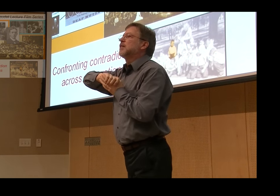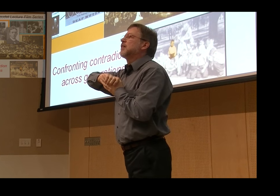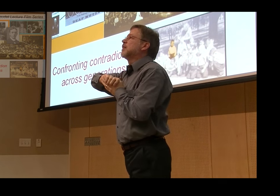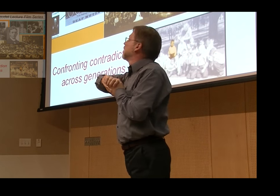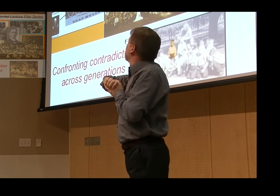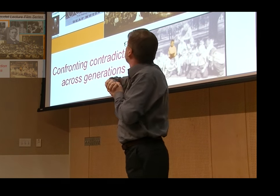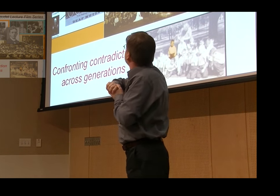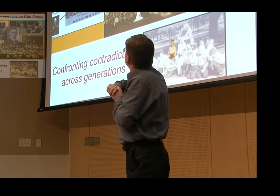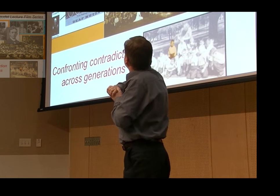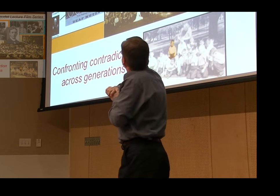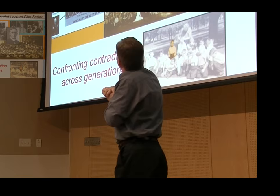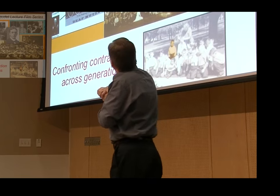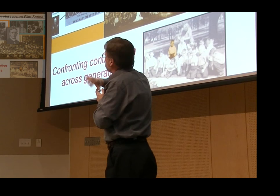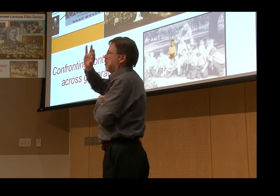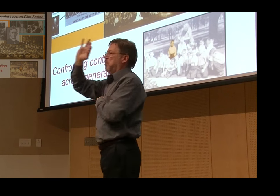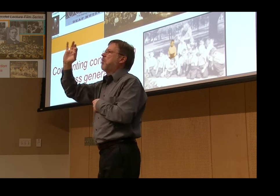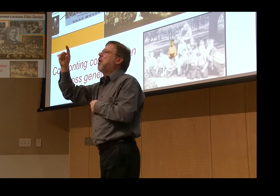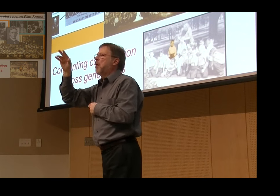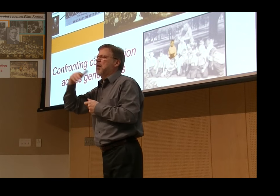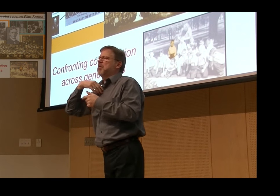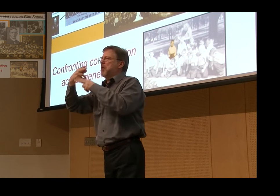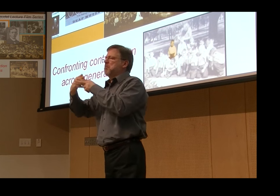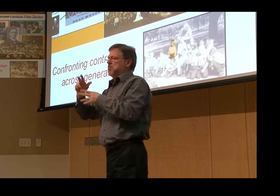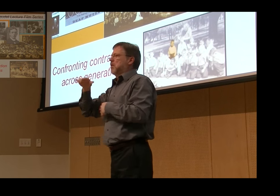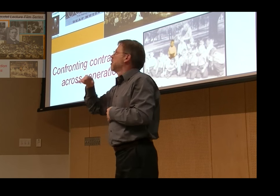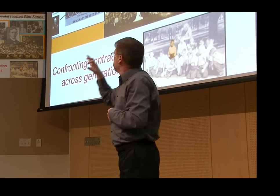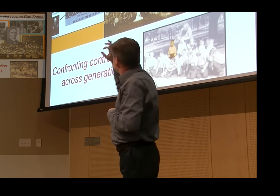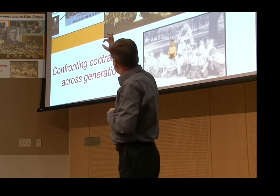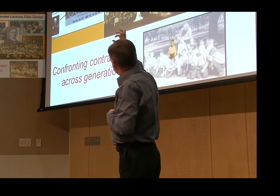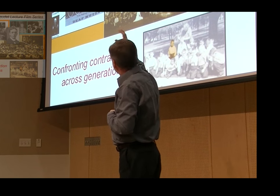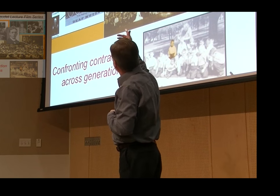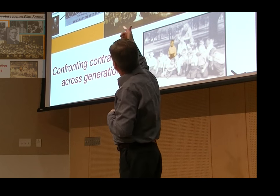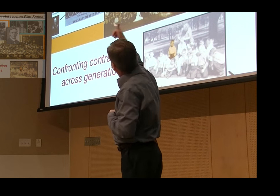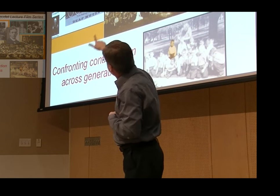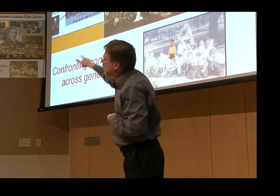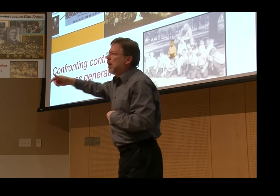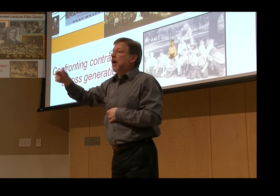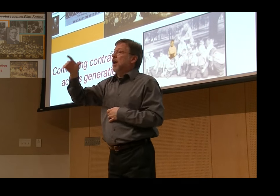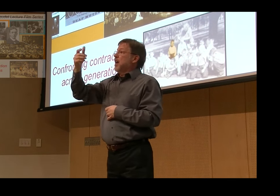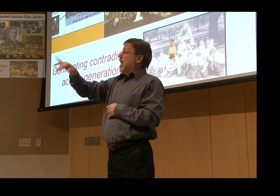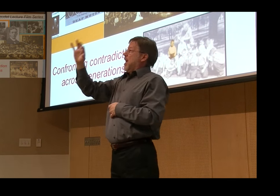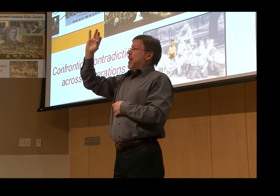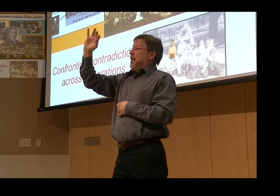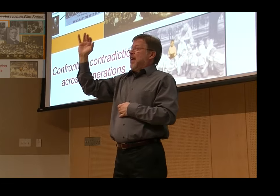upper left corner, they were presidents of the NAD and they were also represented in the film, the ones that are circled.